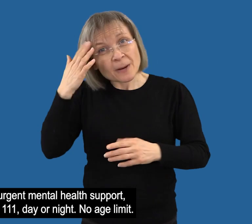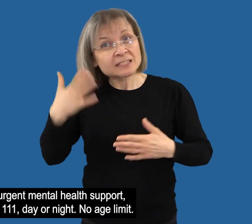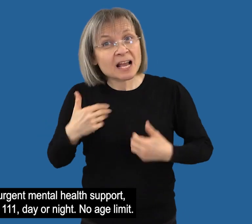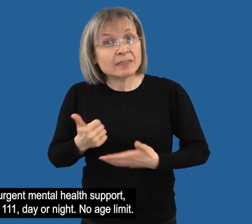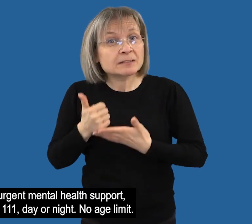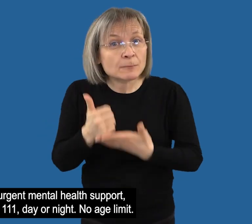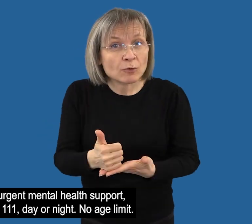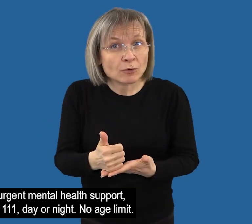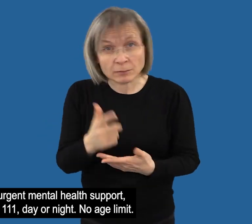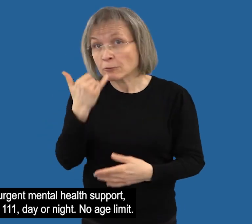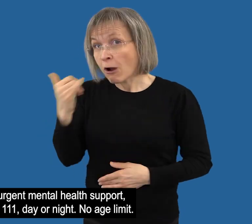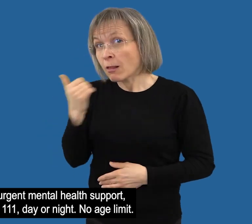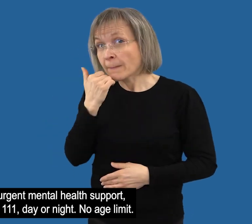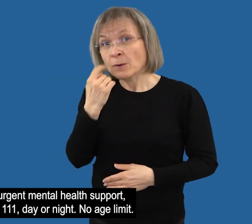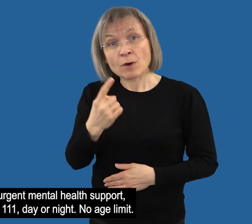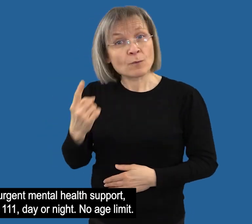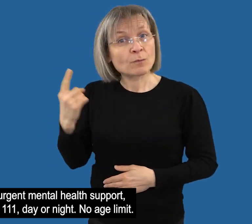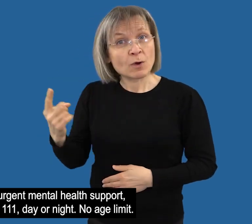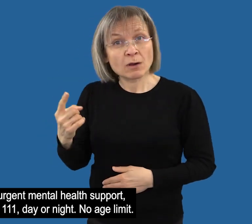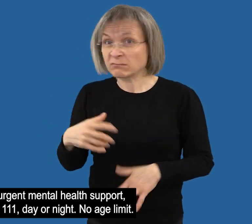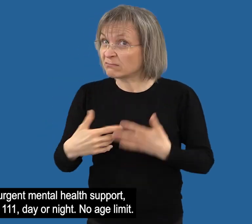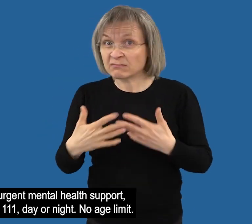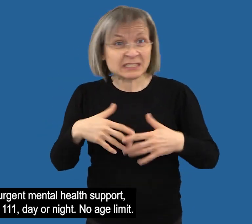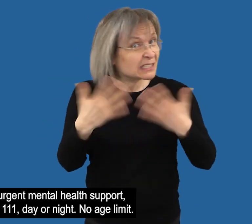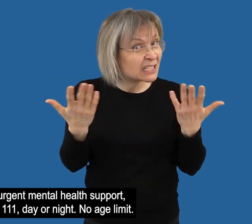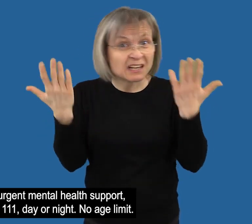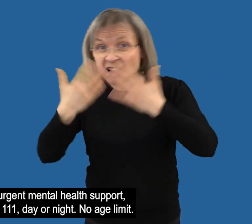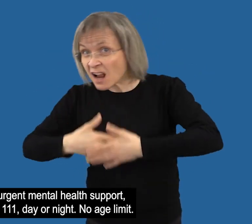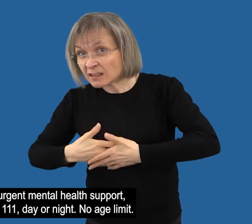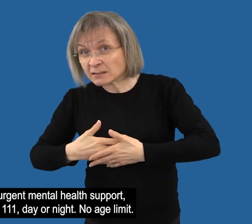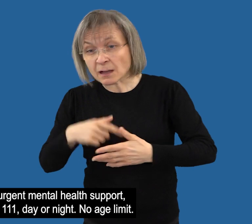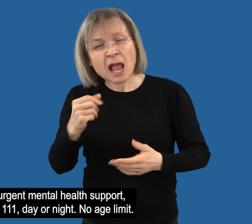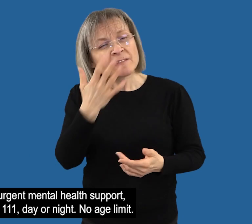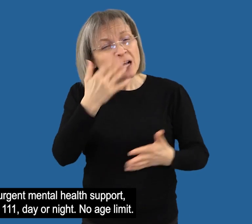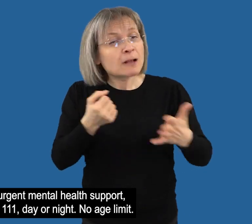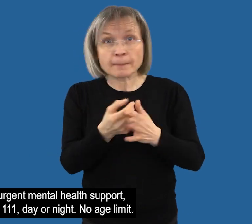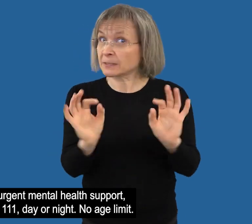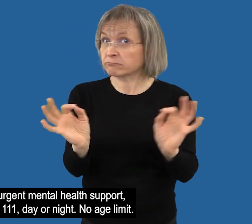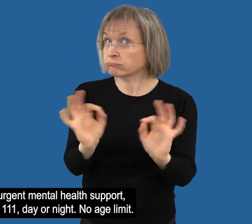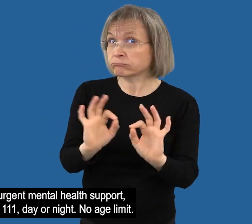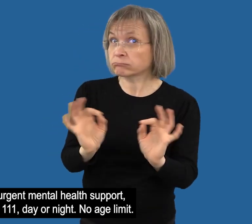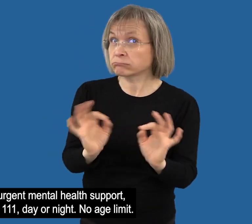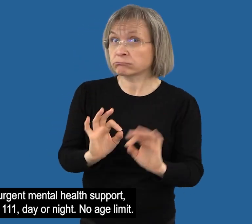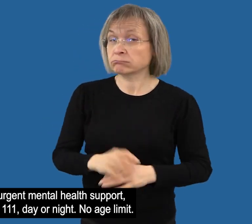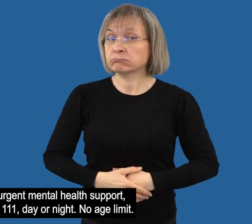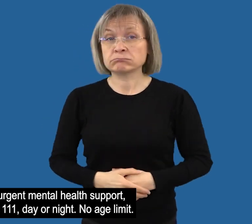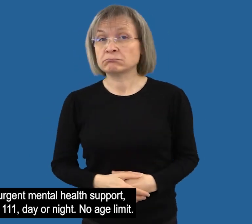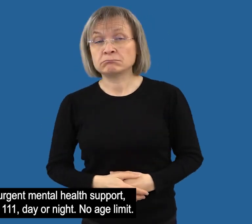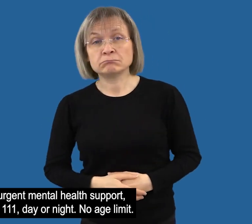For urgent mental health support, phone 1-1-1, day or night No age